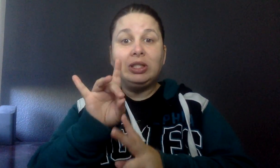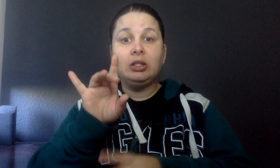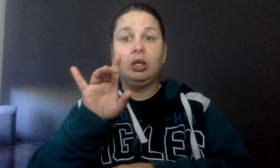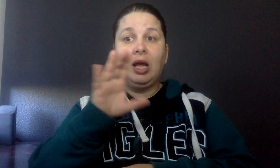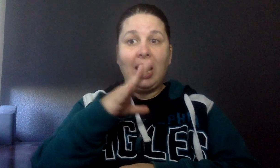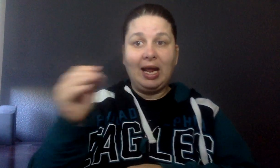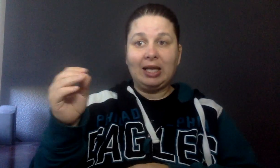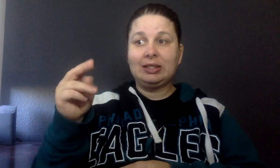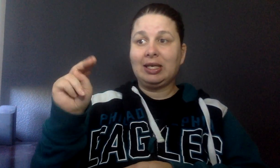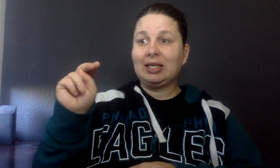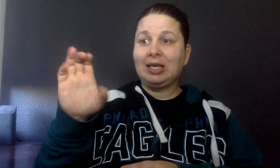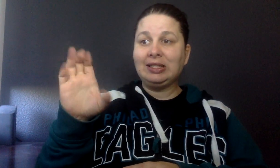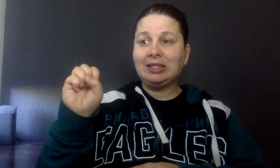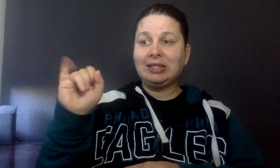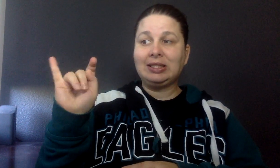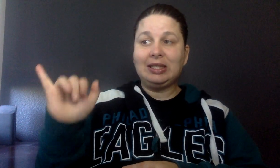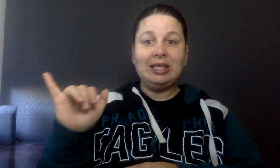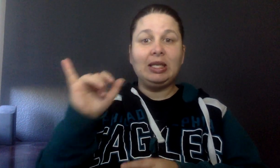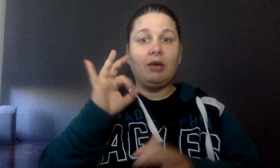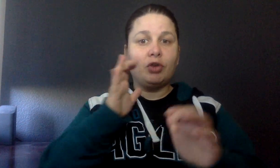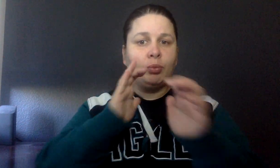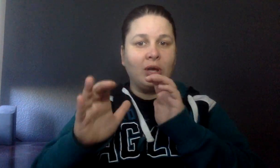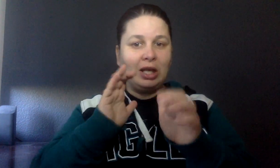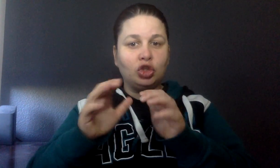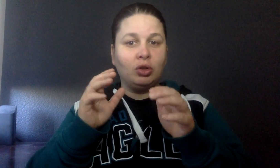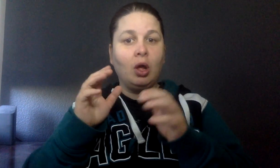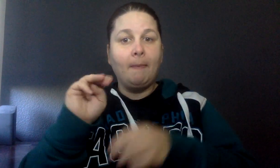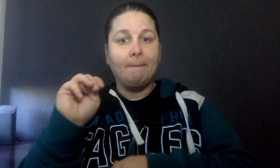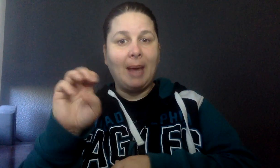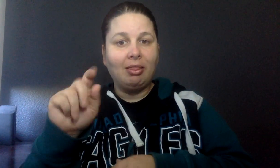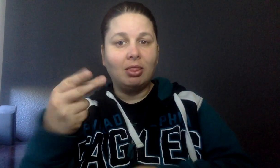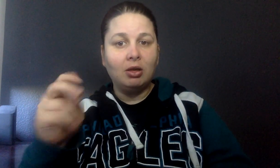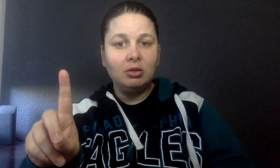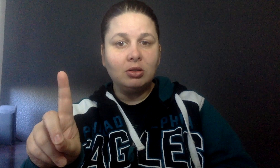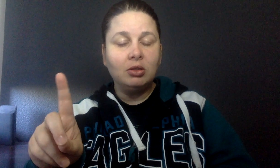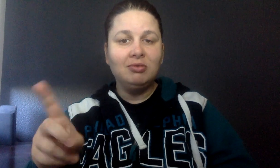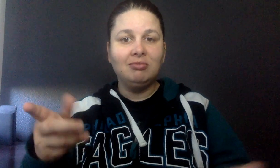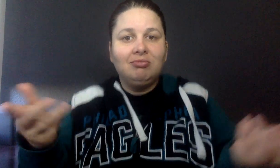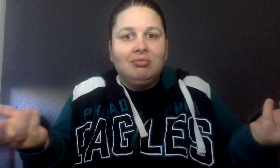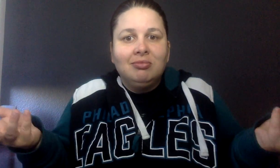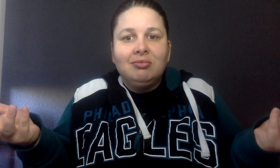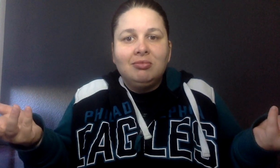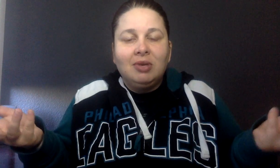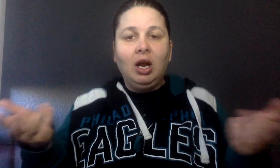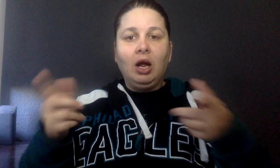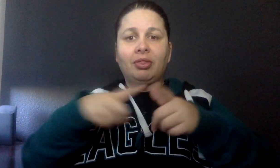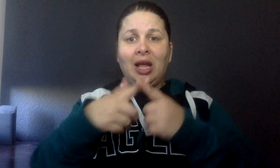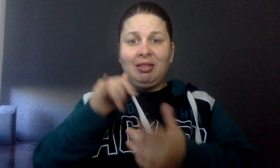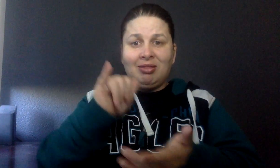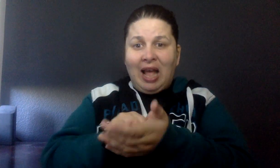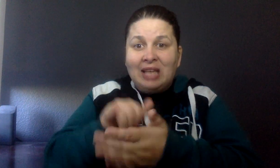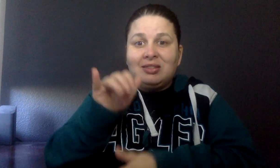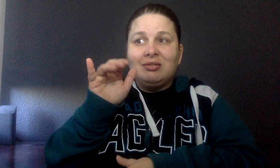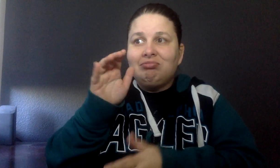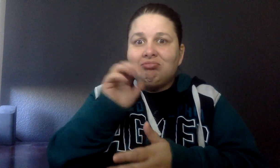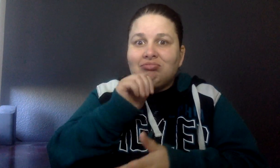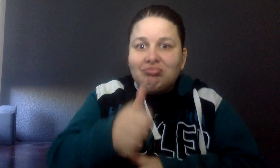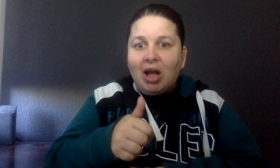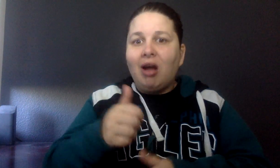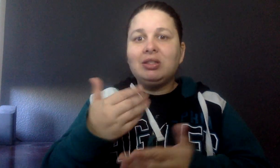and that's the city of communication. then. And then, there aren't